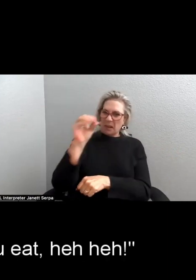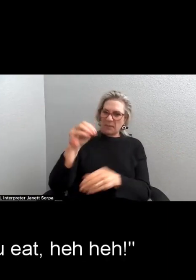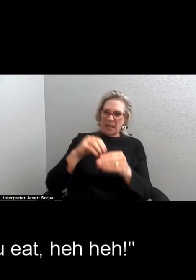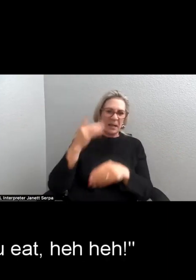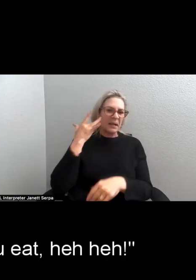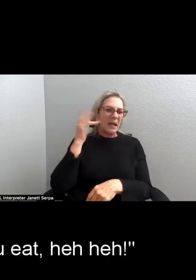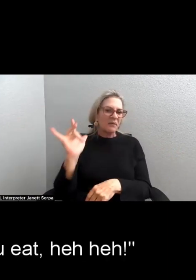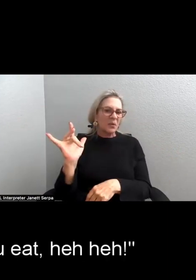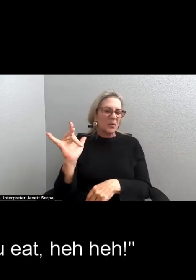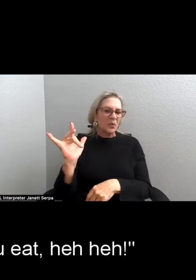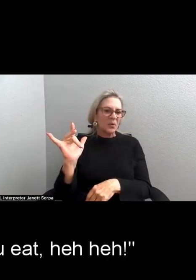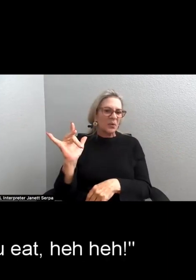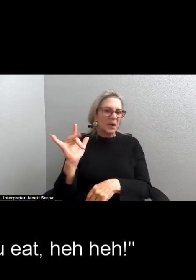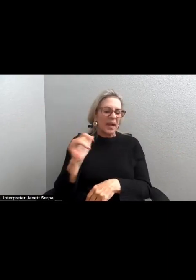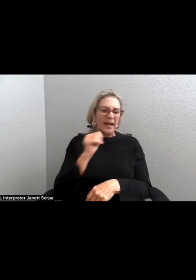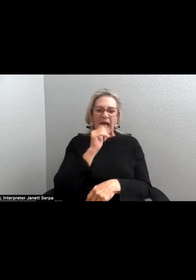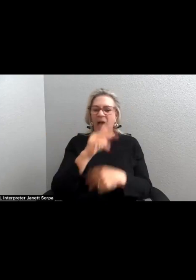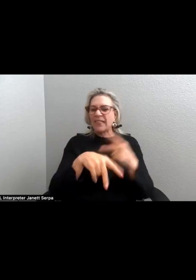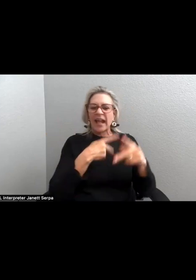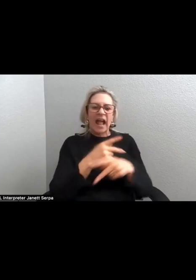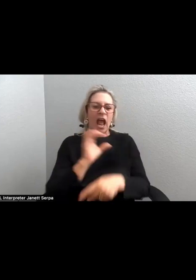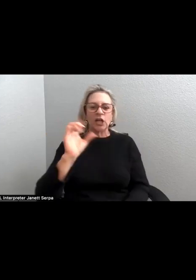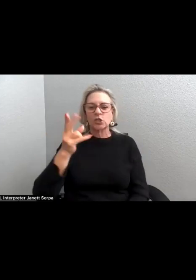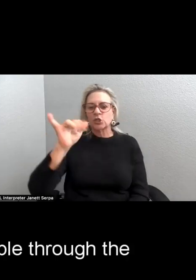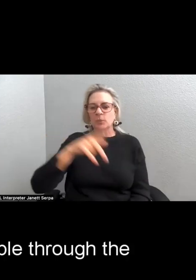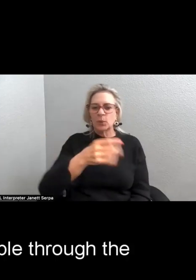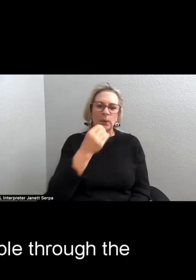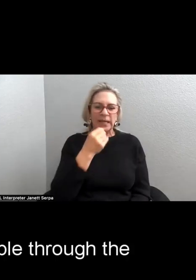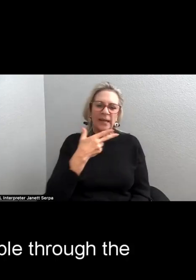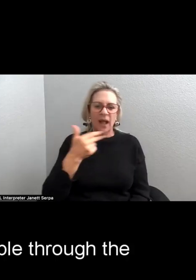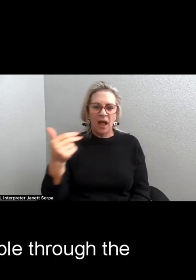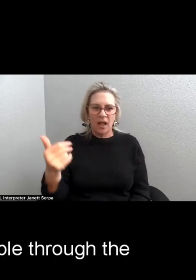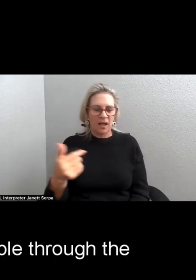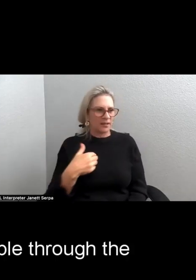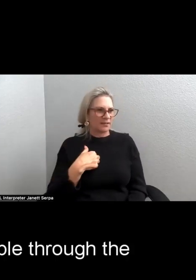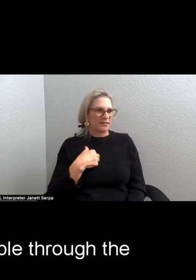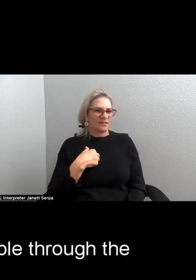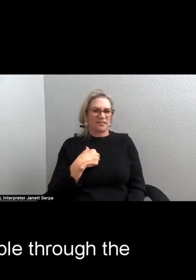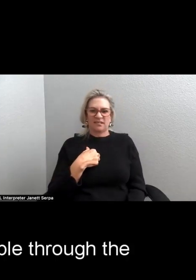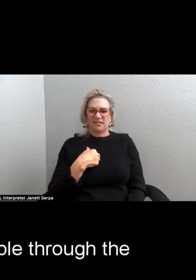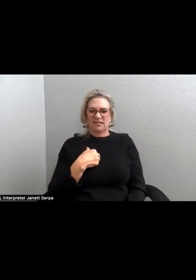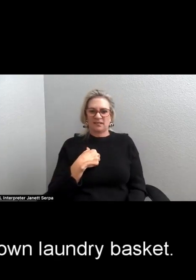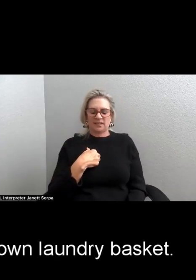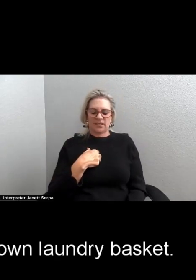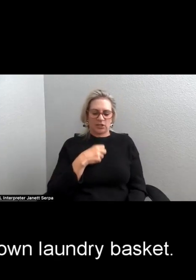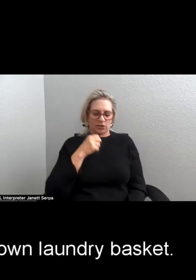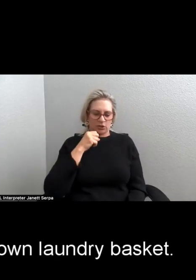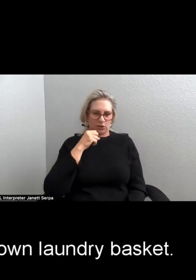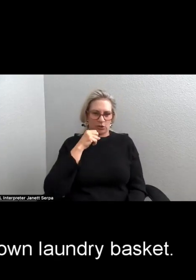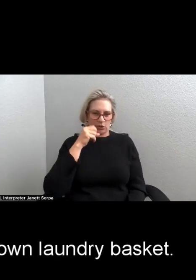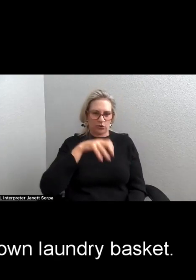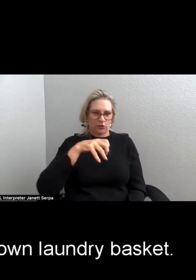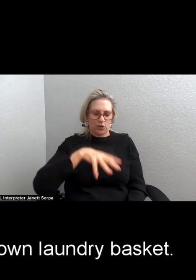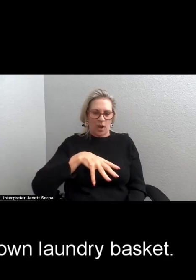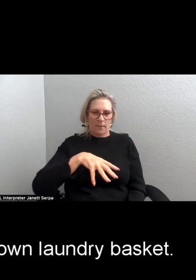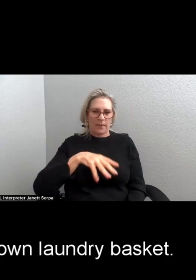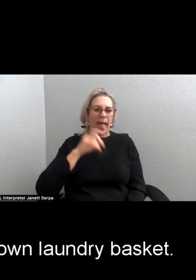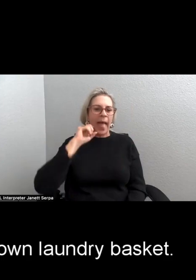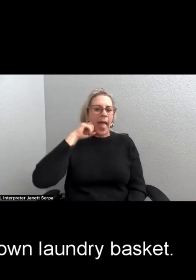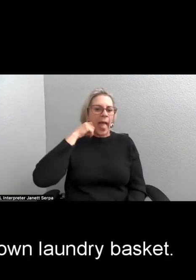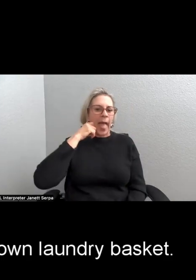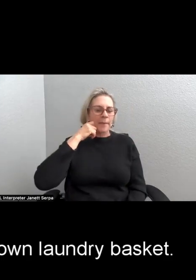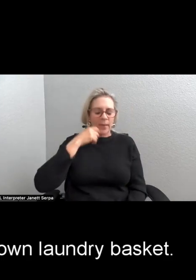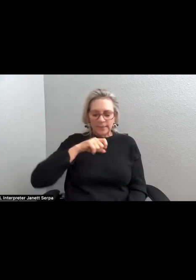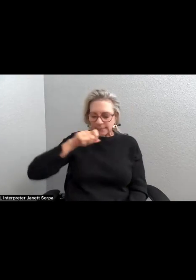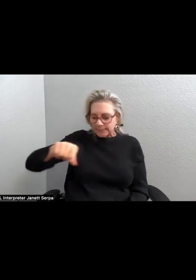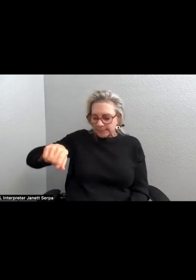Not the kind you eat. I drop bits of apple through the holes in my upside-down